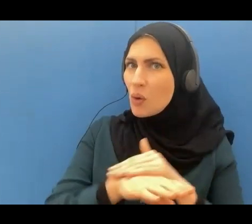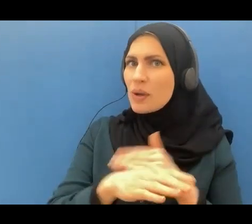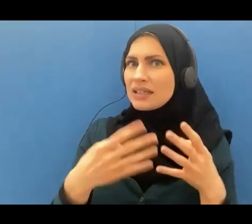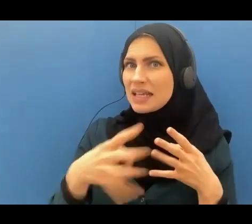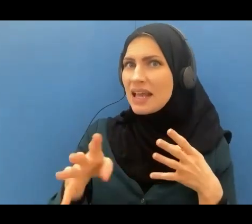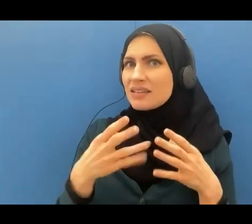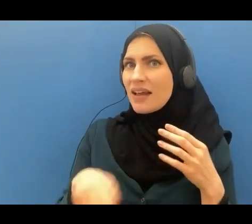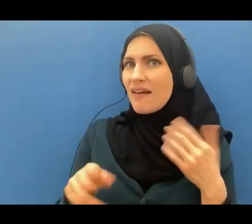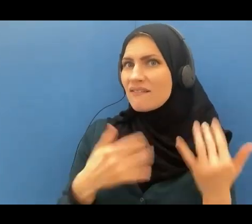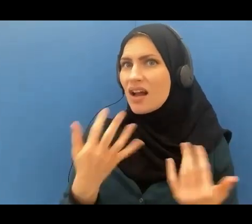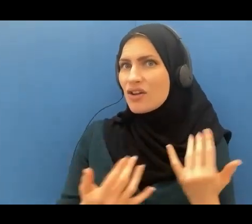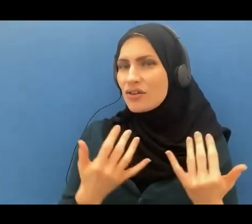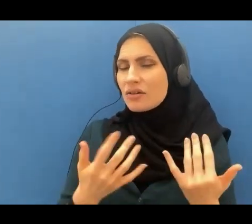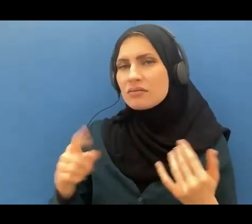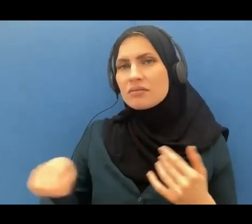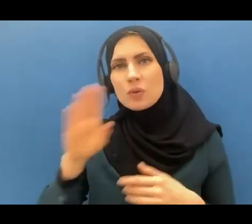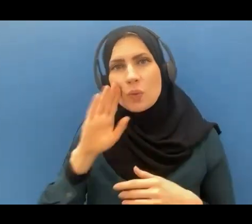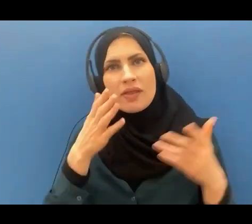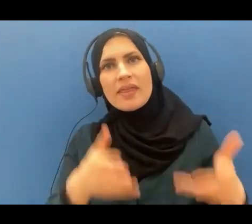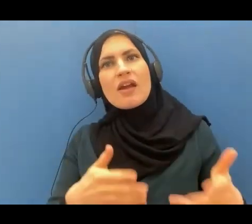you will be there for eternity